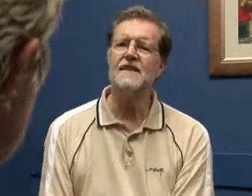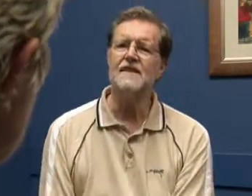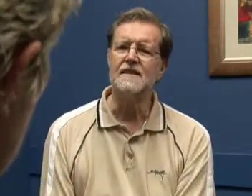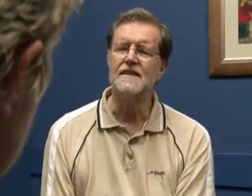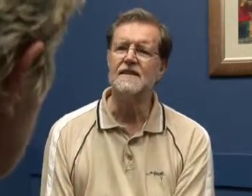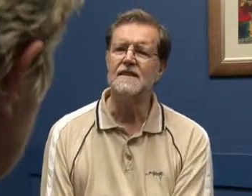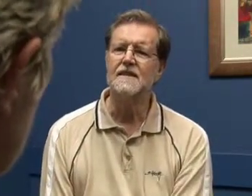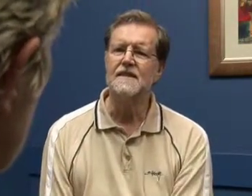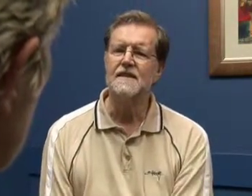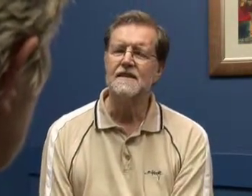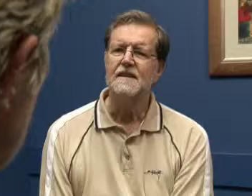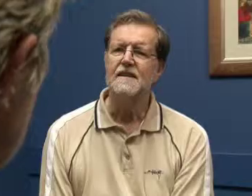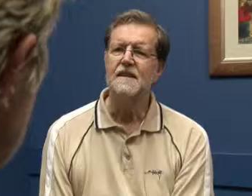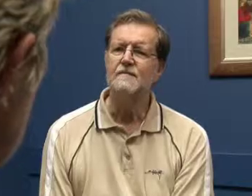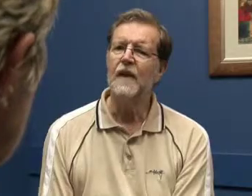frustrated.